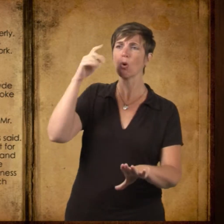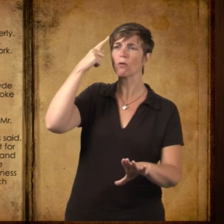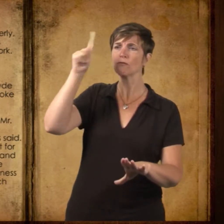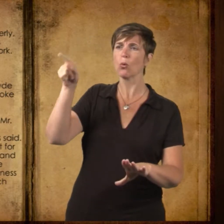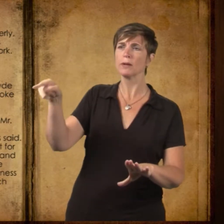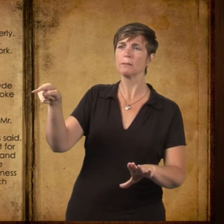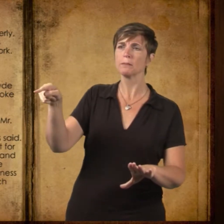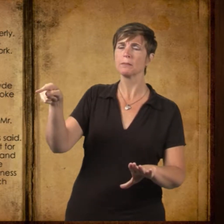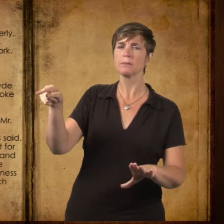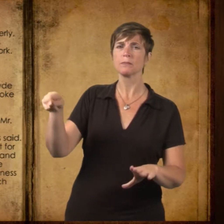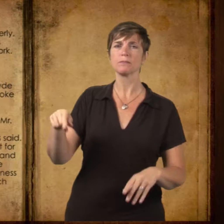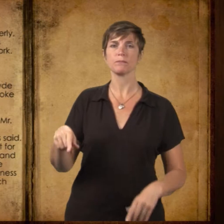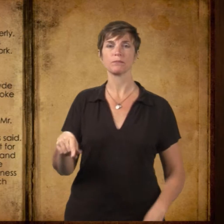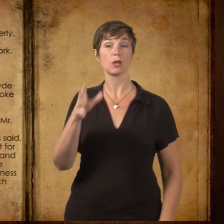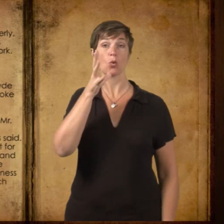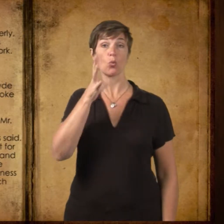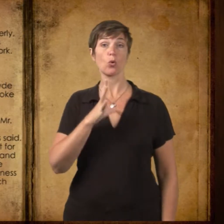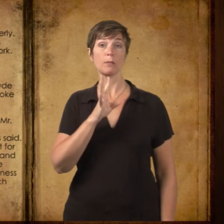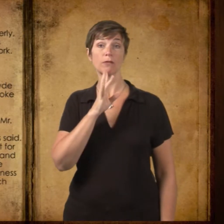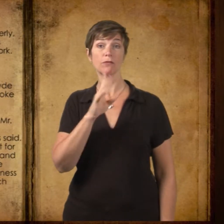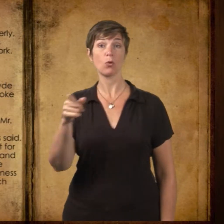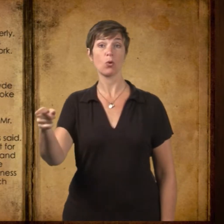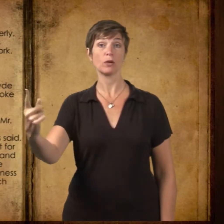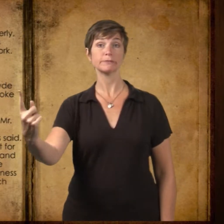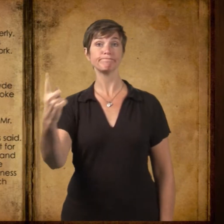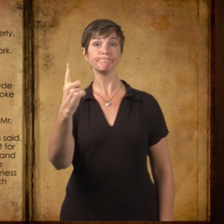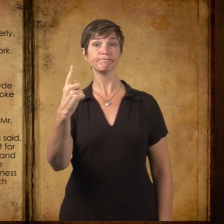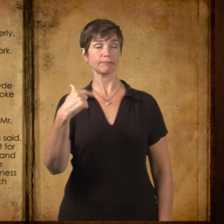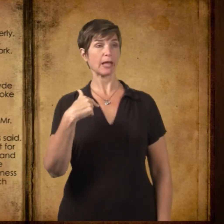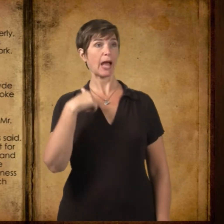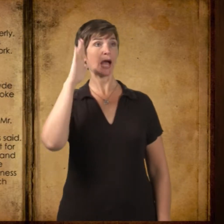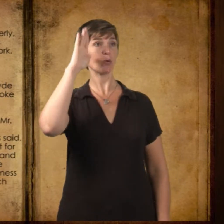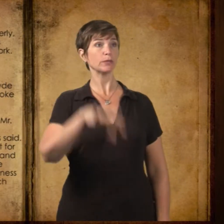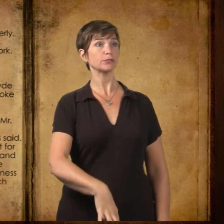Me, I guess, a woman said, and Mr. Summers turned to look at her.